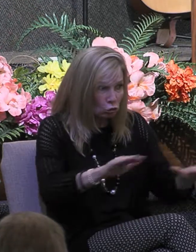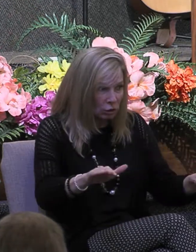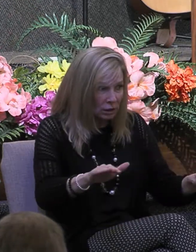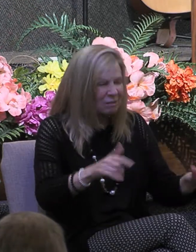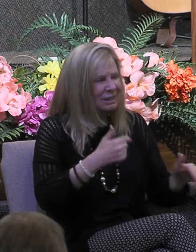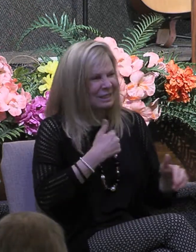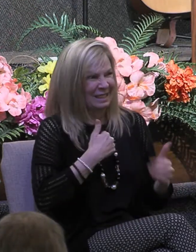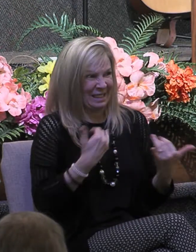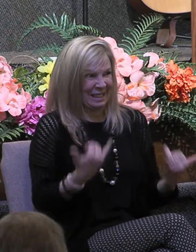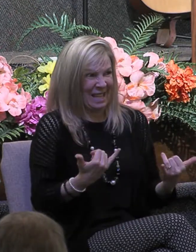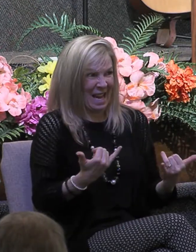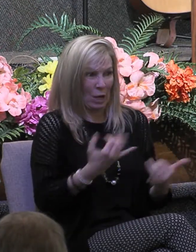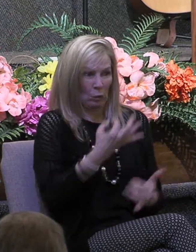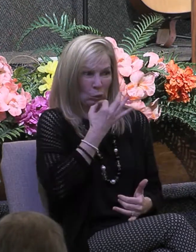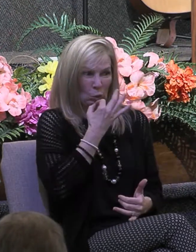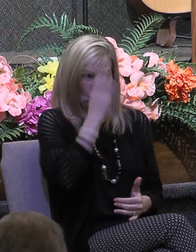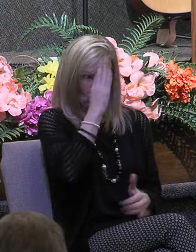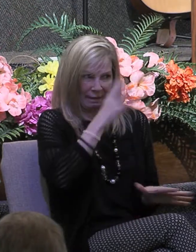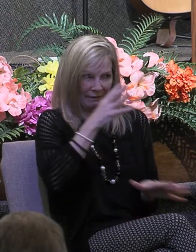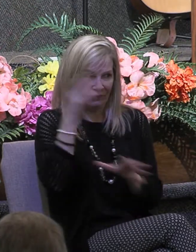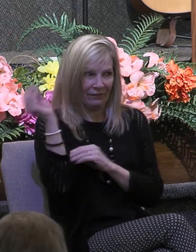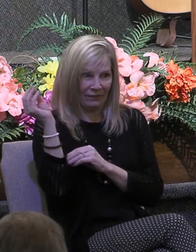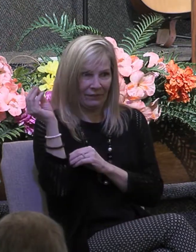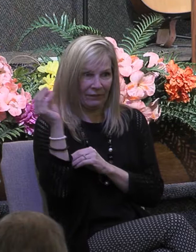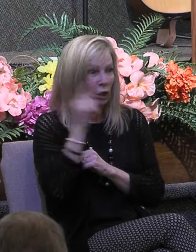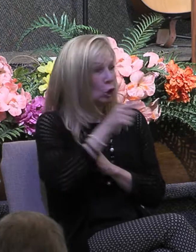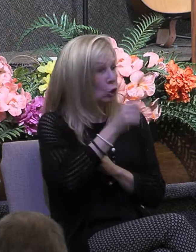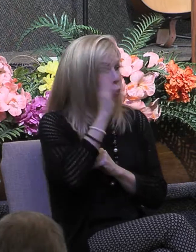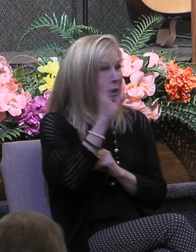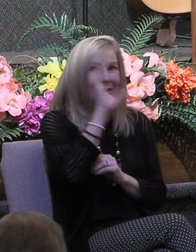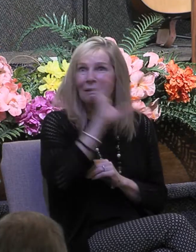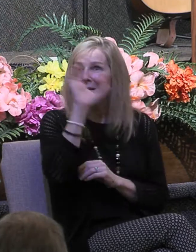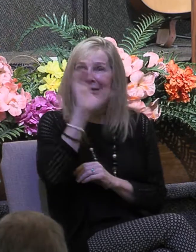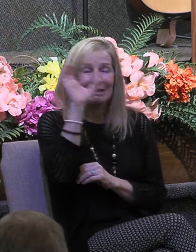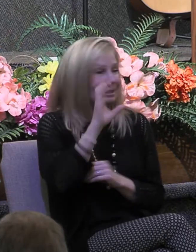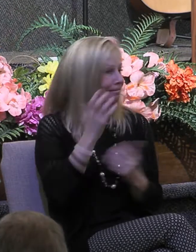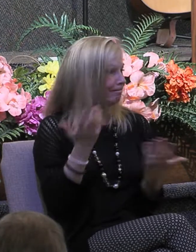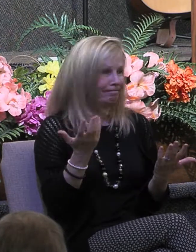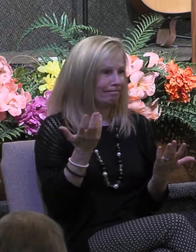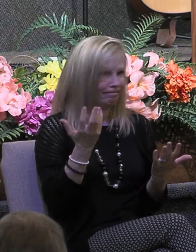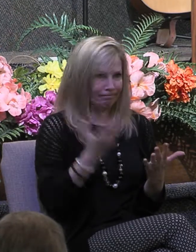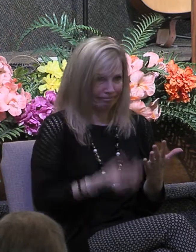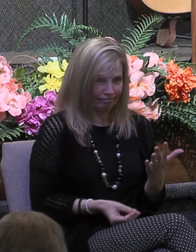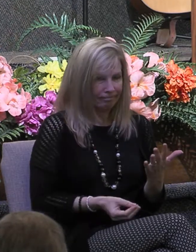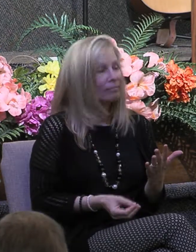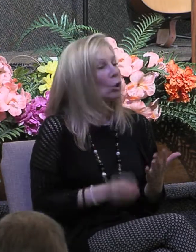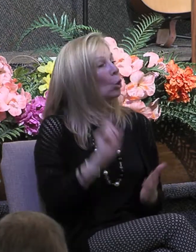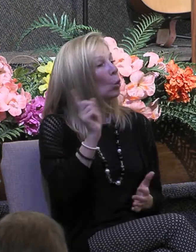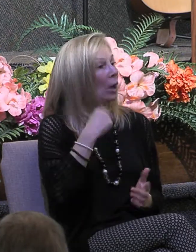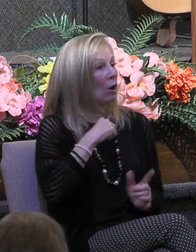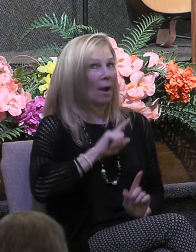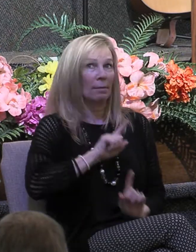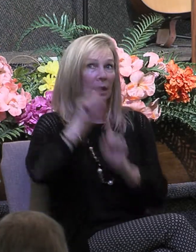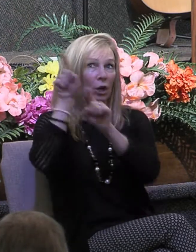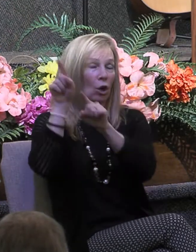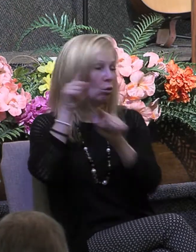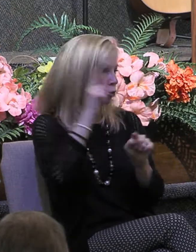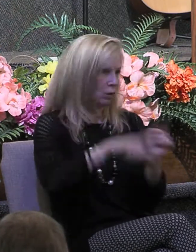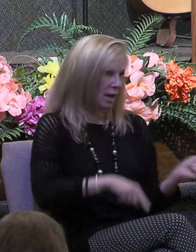little while longer. You will seek me. And as I said to the Jews, now I say also to you, where I'm going, you cannot come. A new